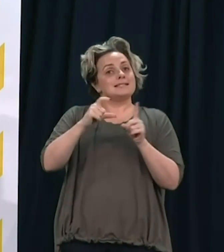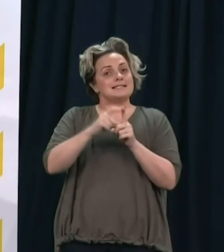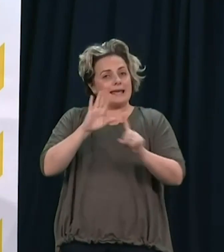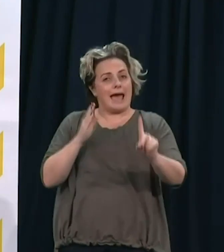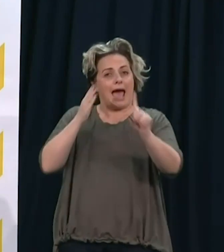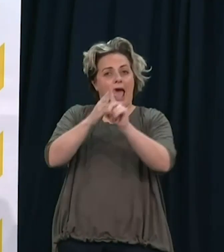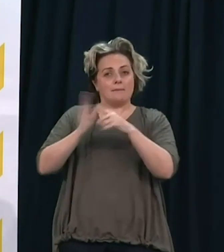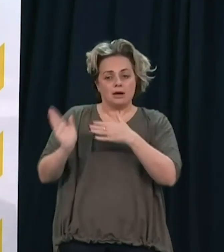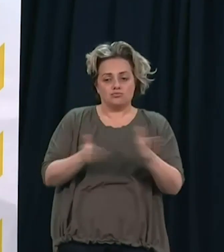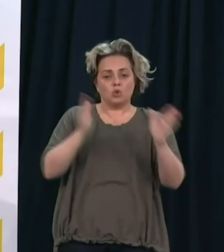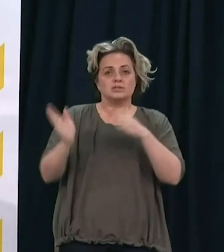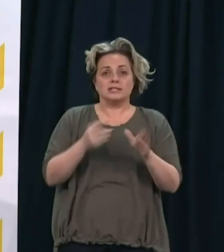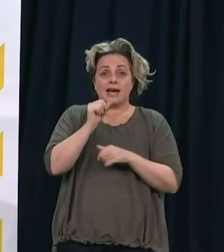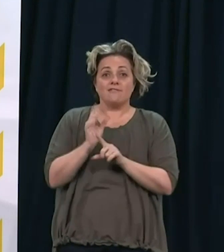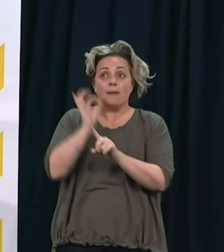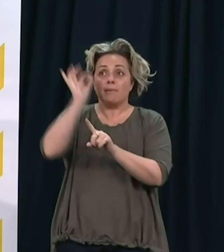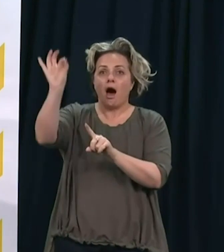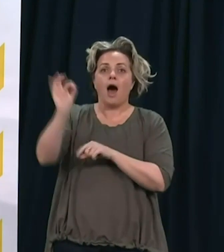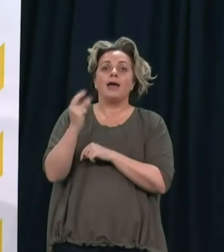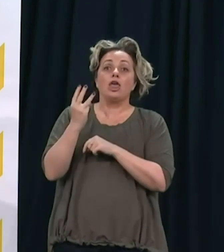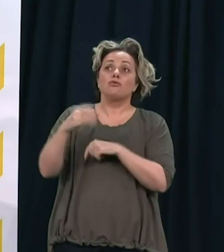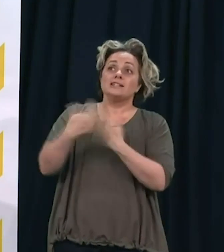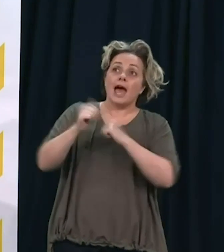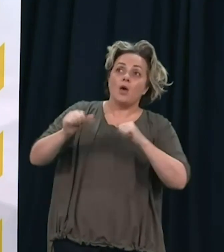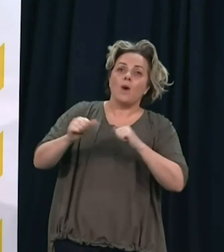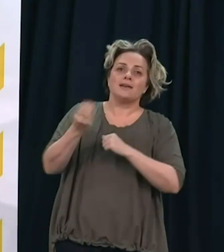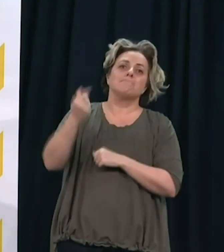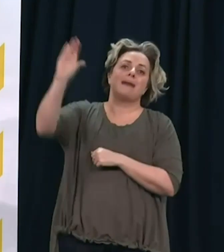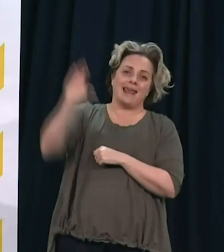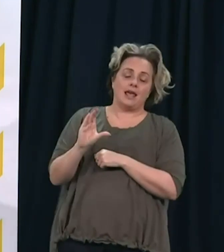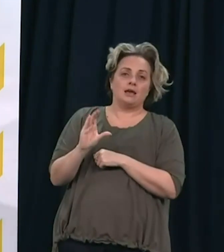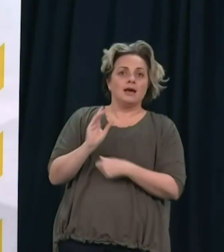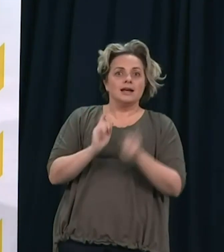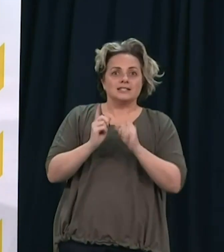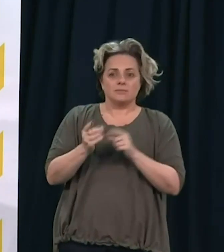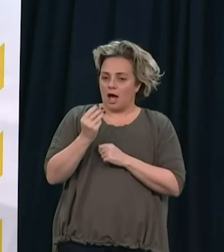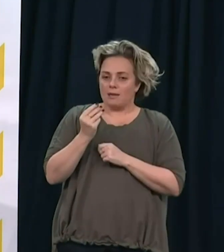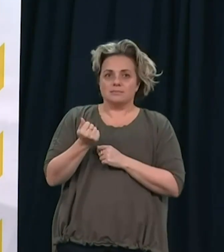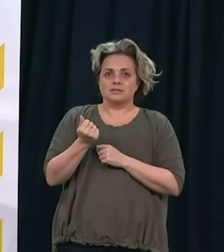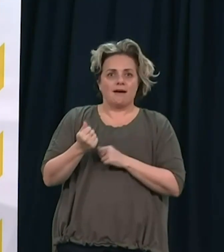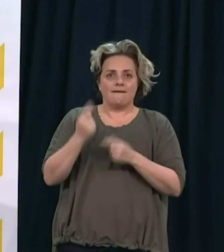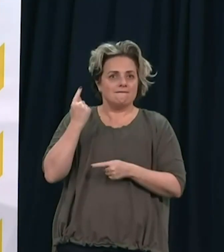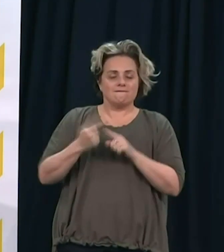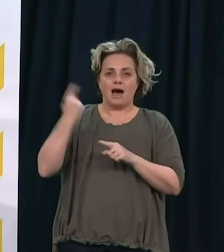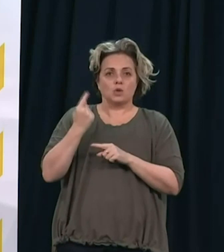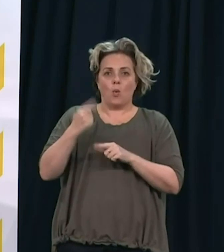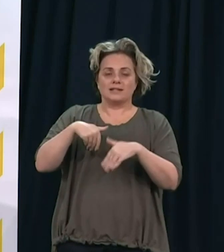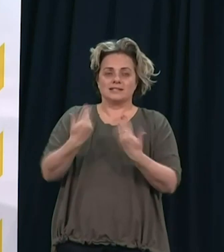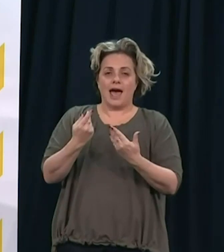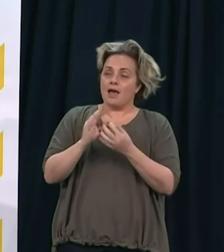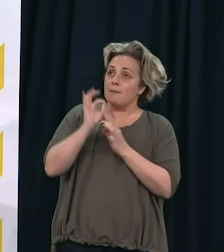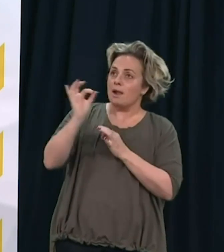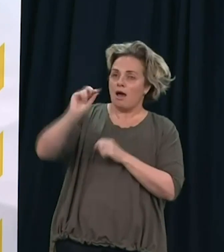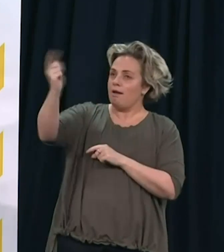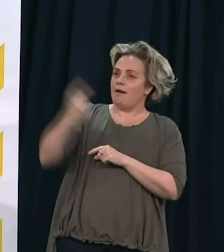application in three working days, but managed to get some payments out the door on the very day the scheme opened. And I want to acknowledge again the